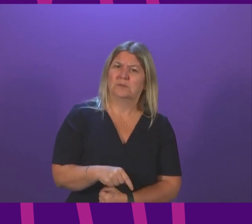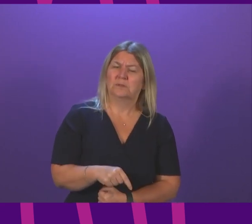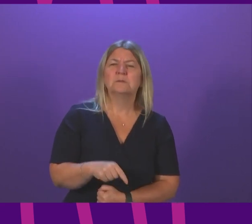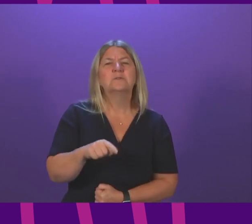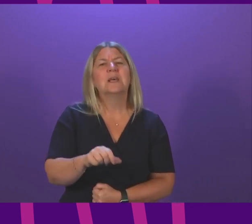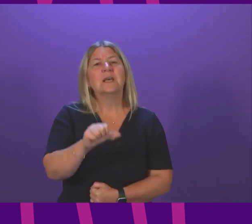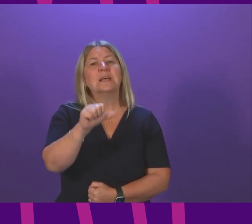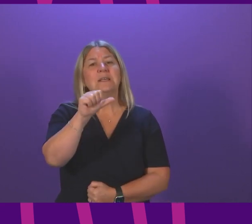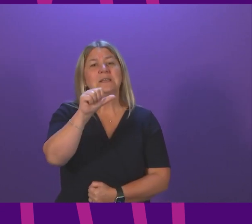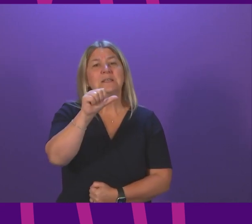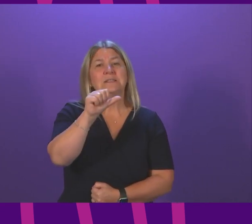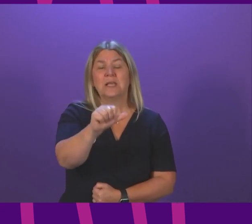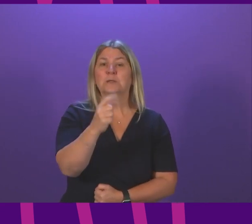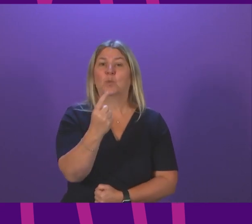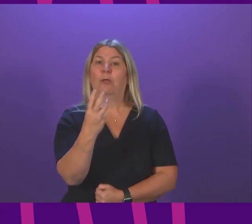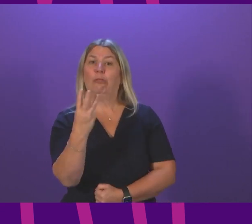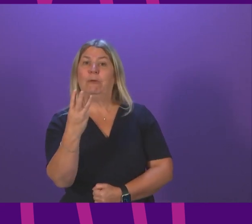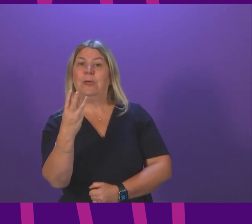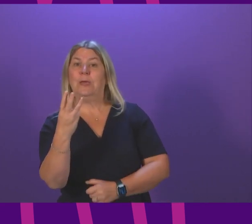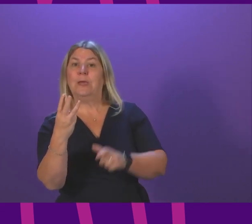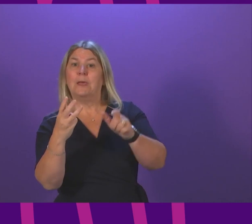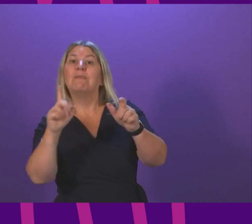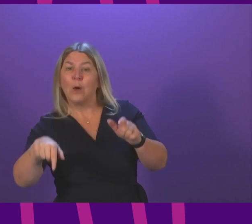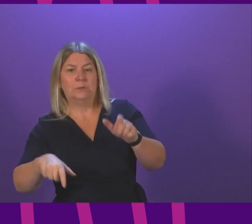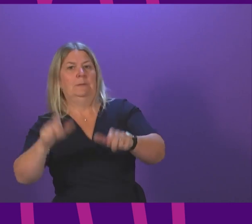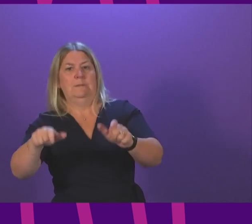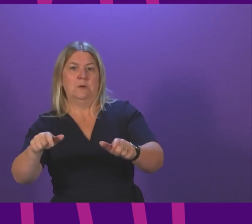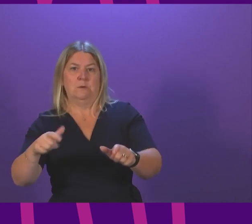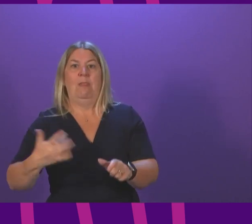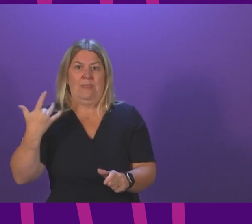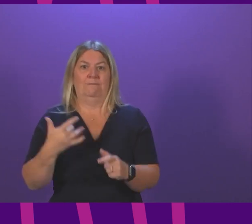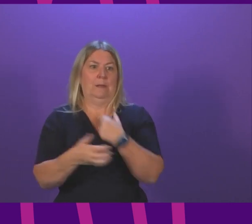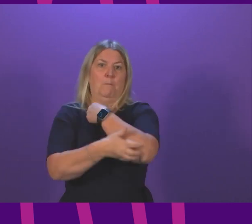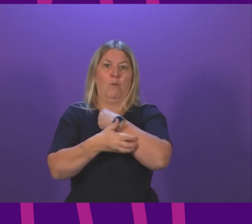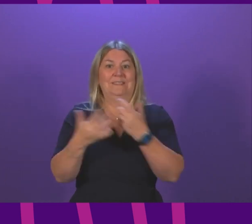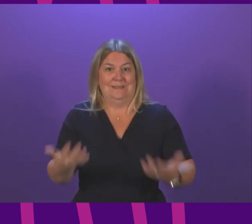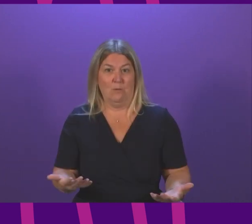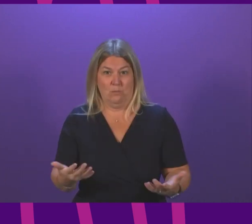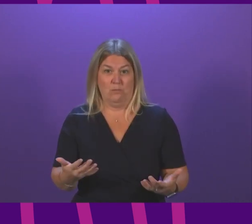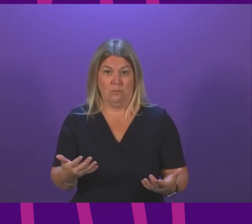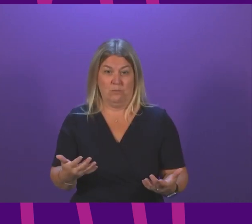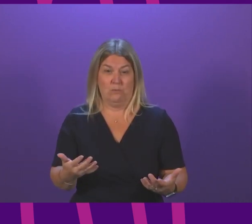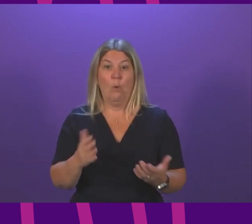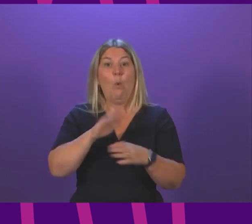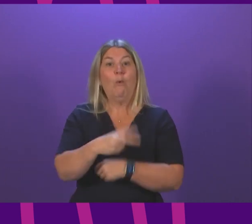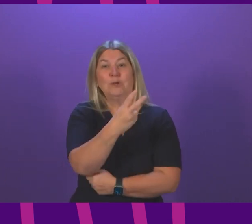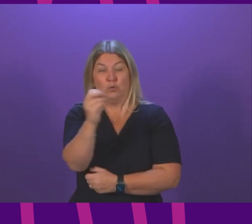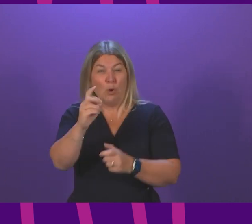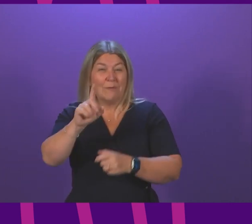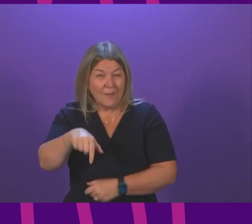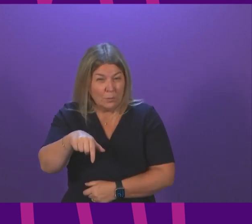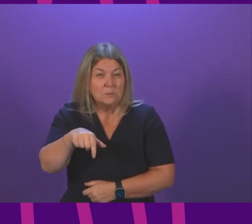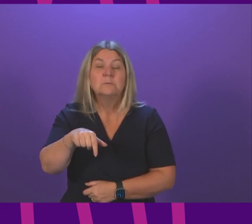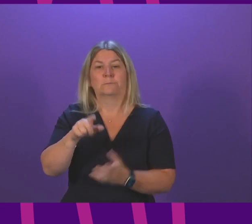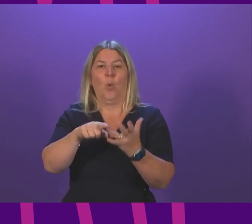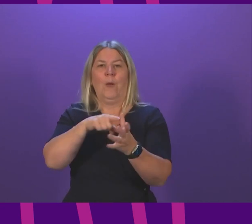613,000 people living in fuel poverty and of that over 200,000 are believed to be pensioners. That is one in